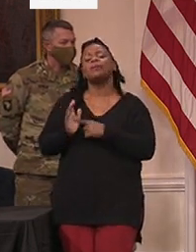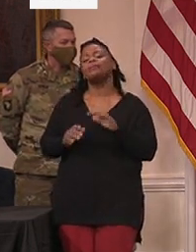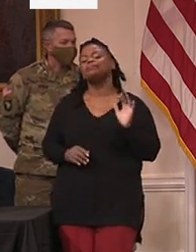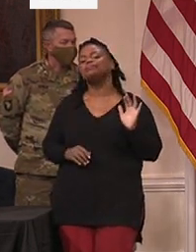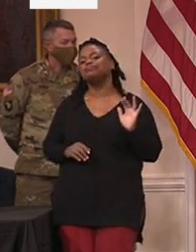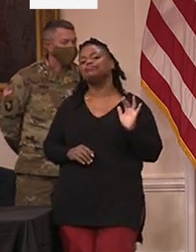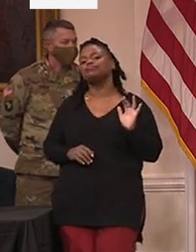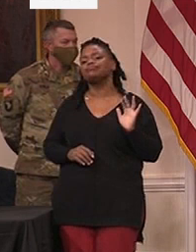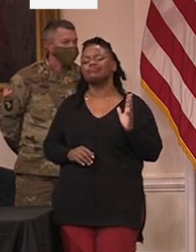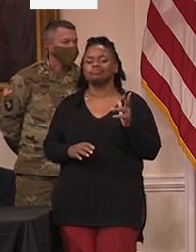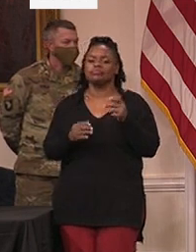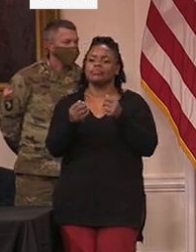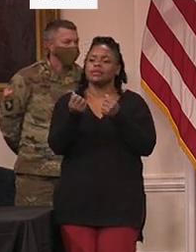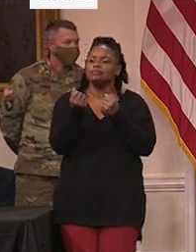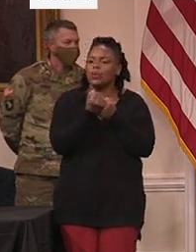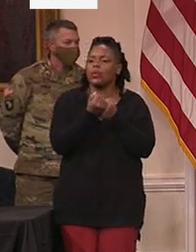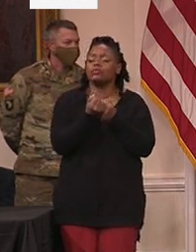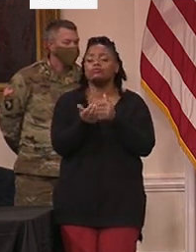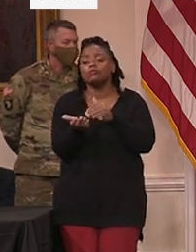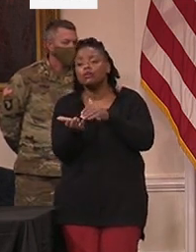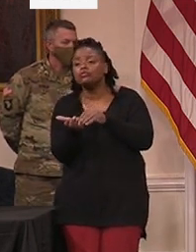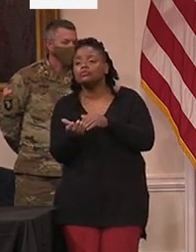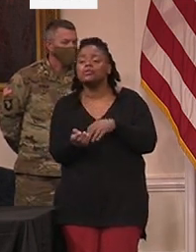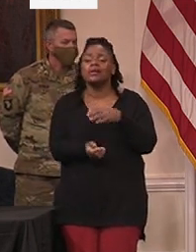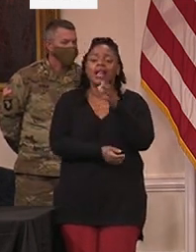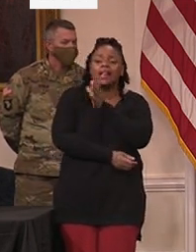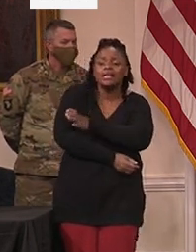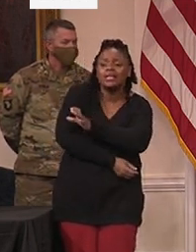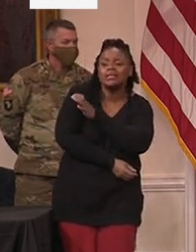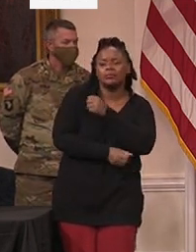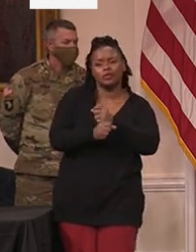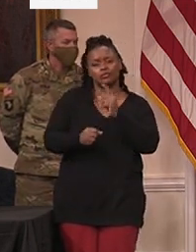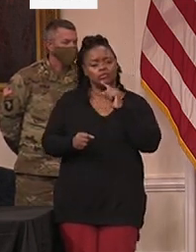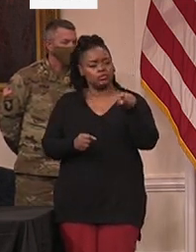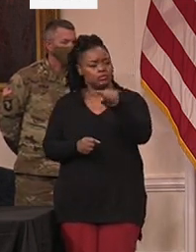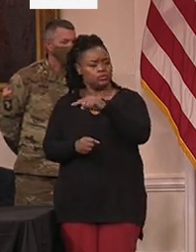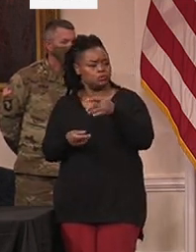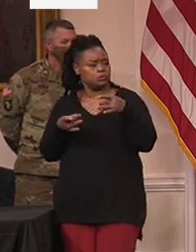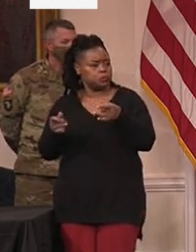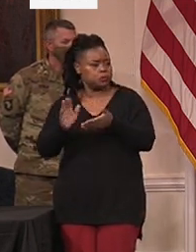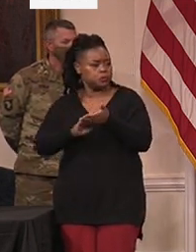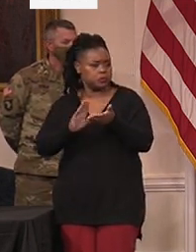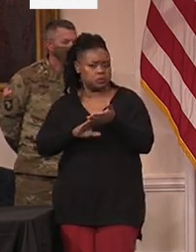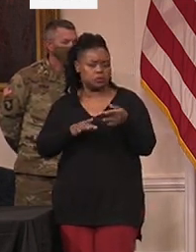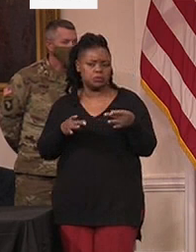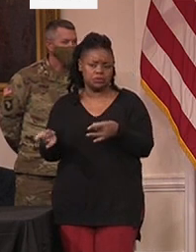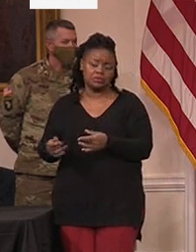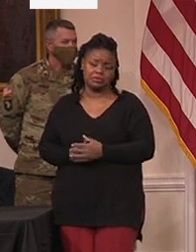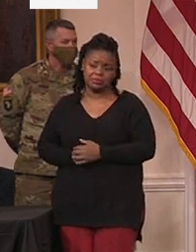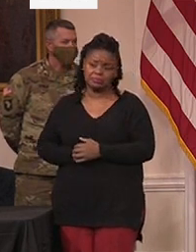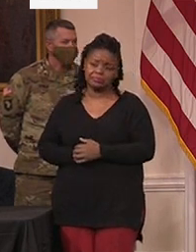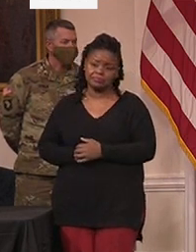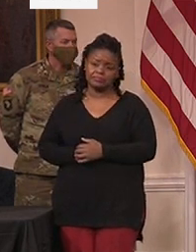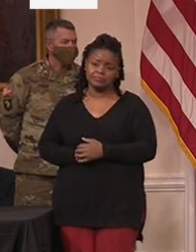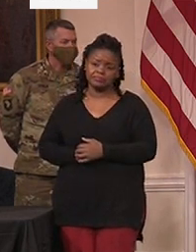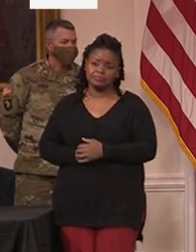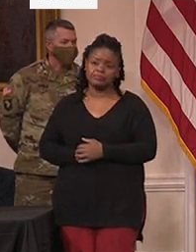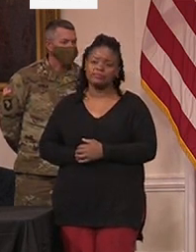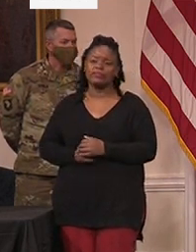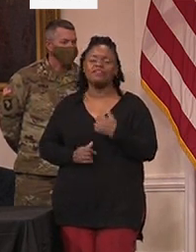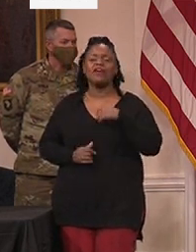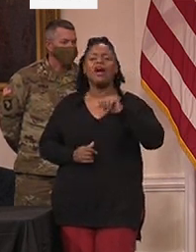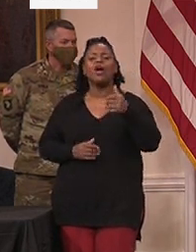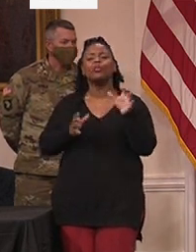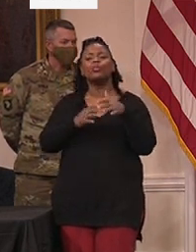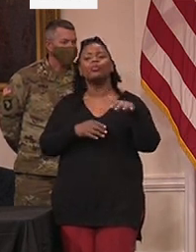support for vaccination clinics through our Maryland response medical reserve corps, which